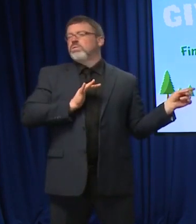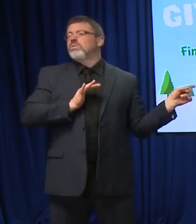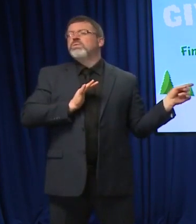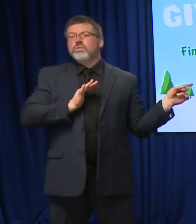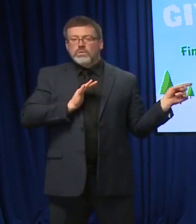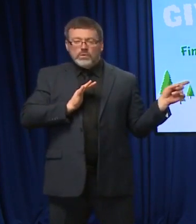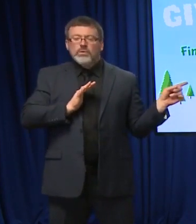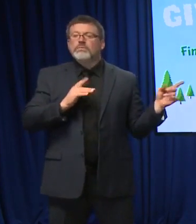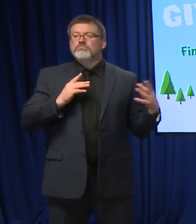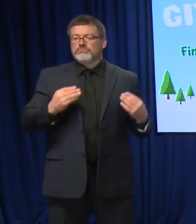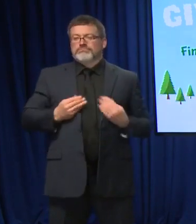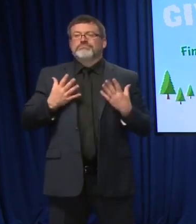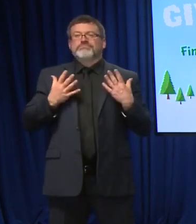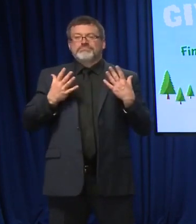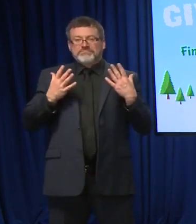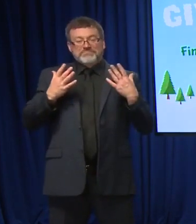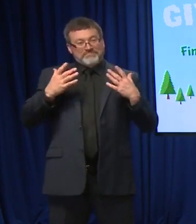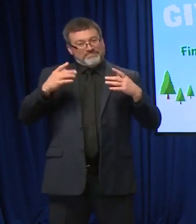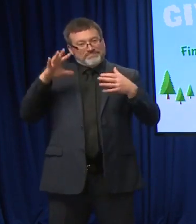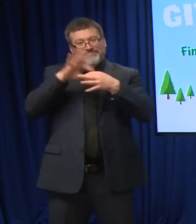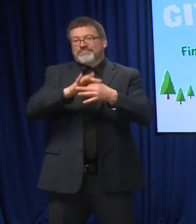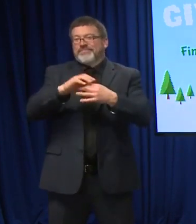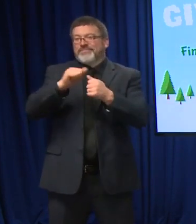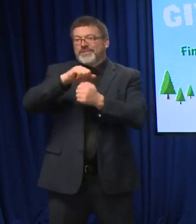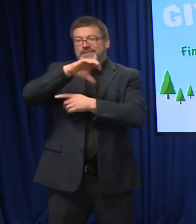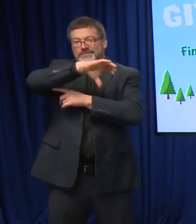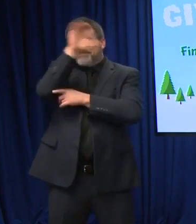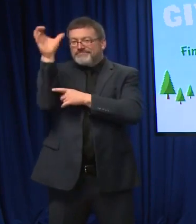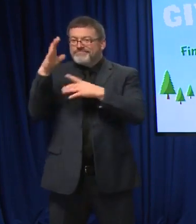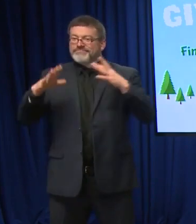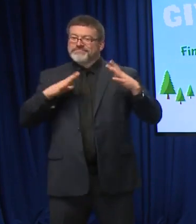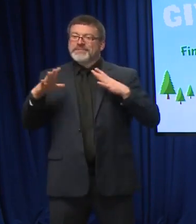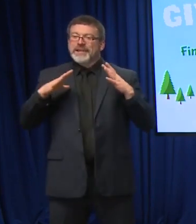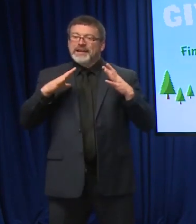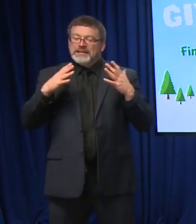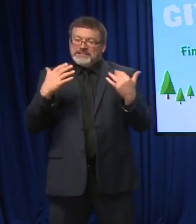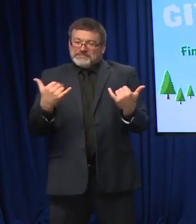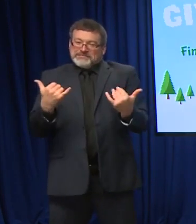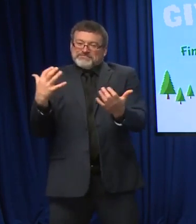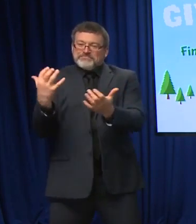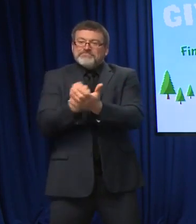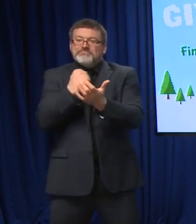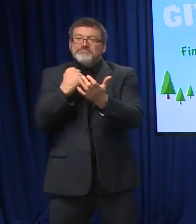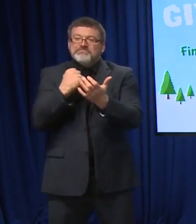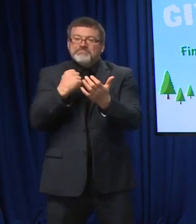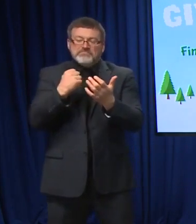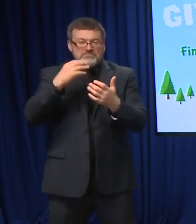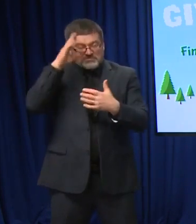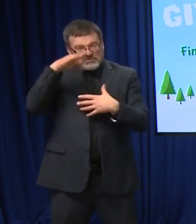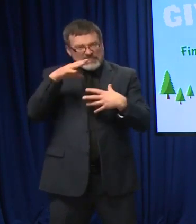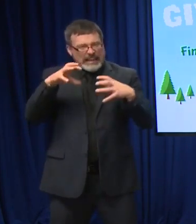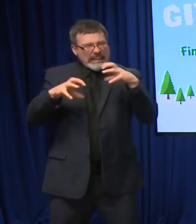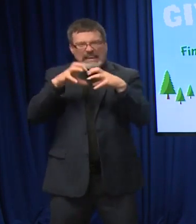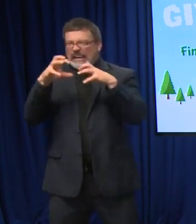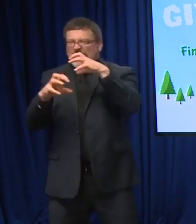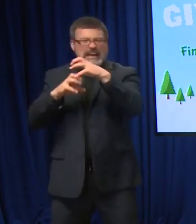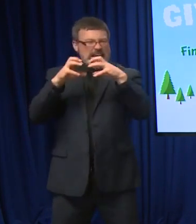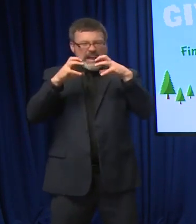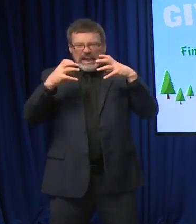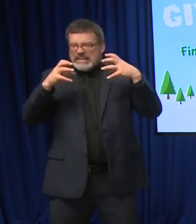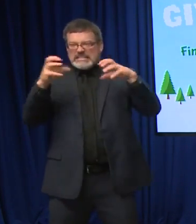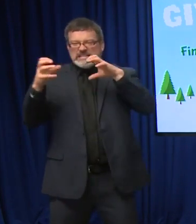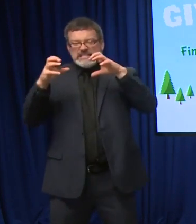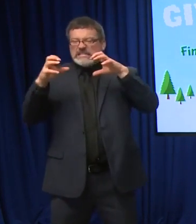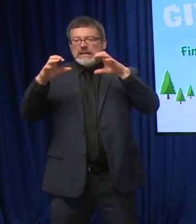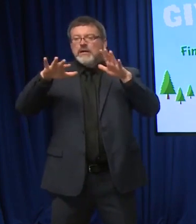We are entering the holiday season, and it is a time to, there's a lot of anger. There's a lot of angst. There's a lot of politics and all that kind of nonsense out there,